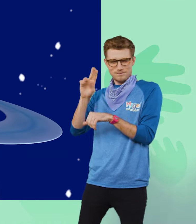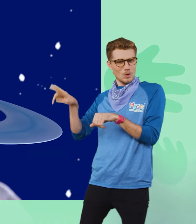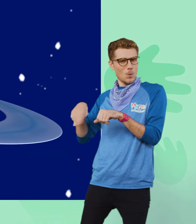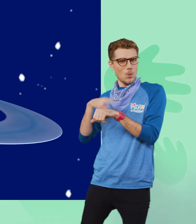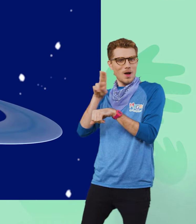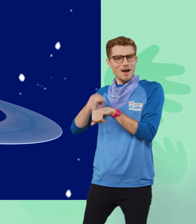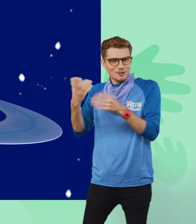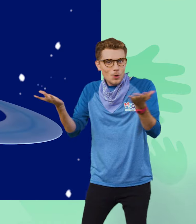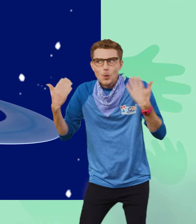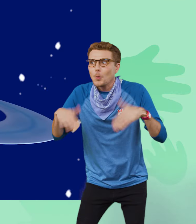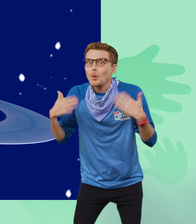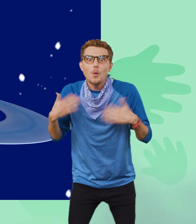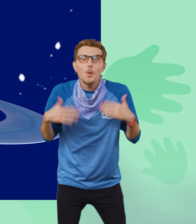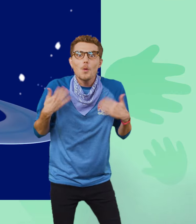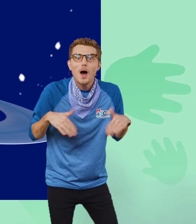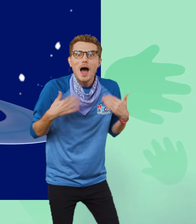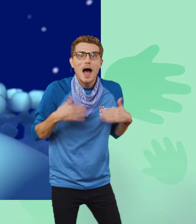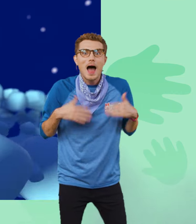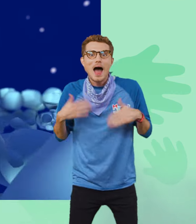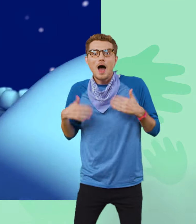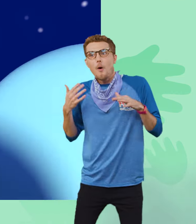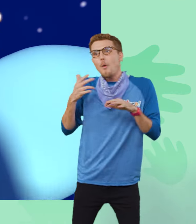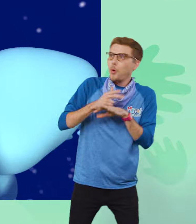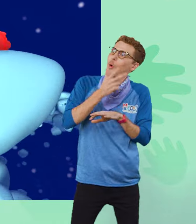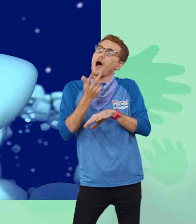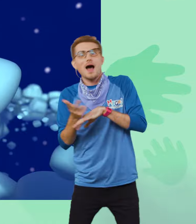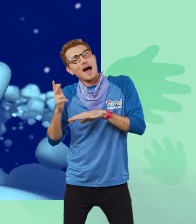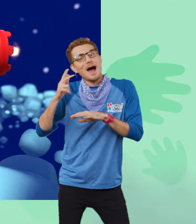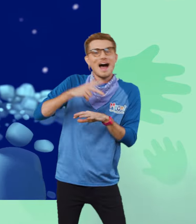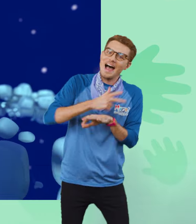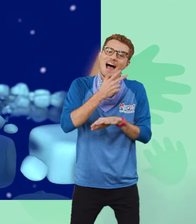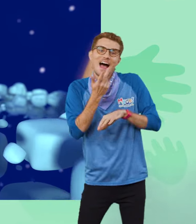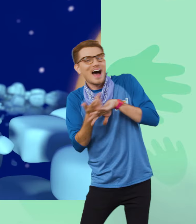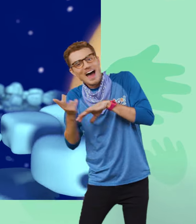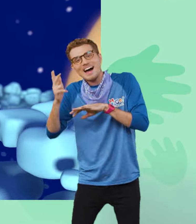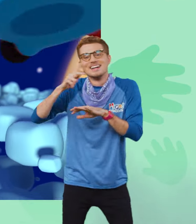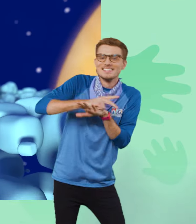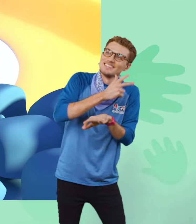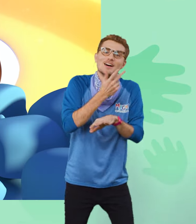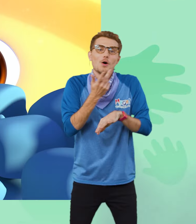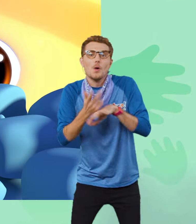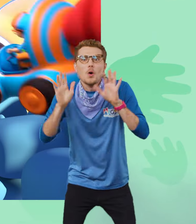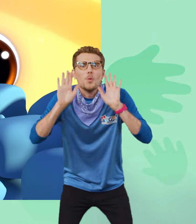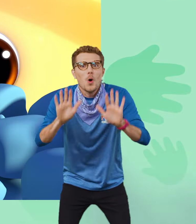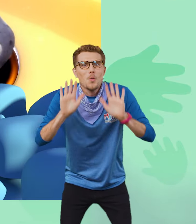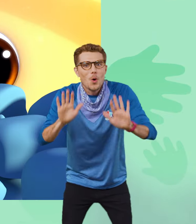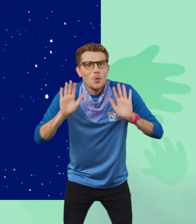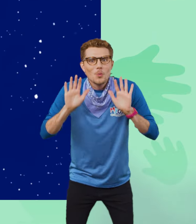course. Whoa. Whoa. Yeah. Wee. Wait. We